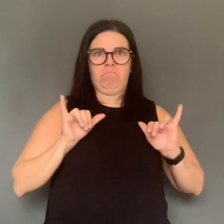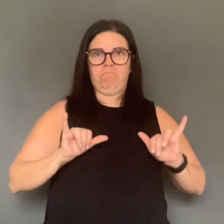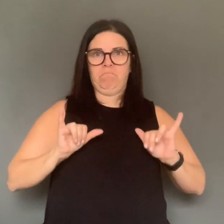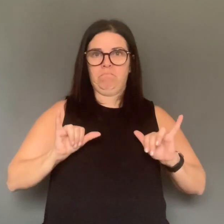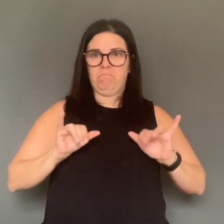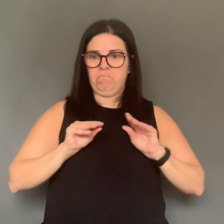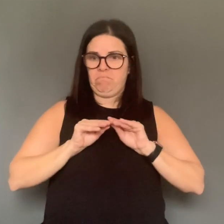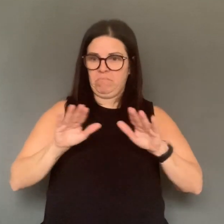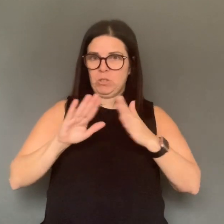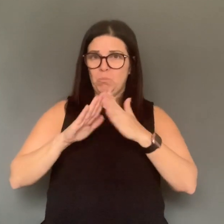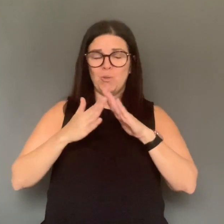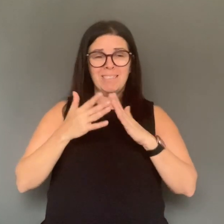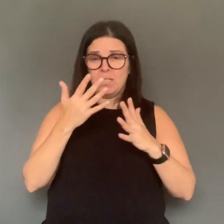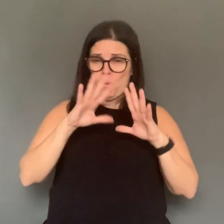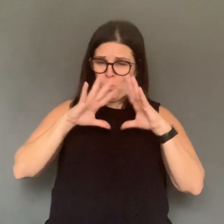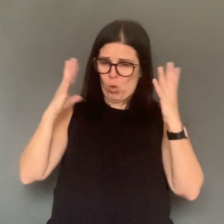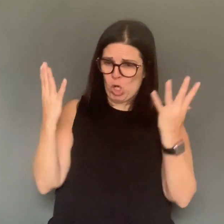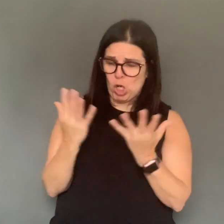of the disease in our community.